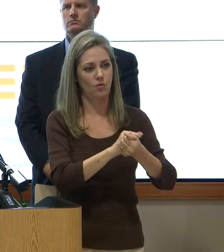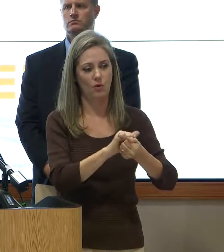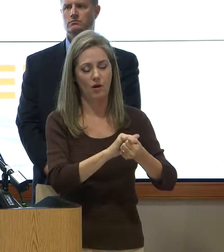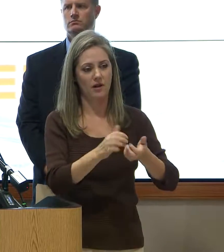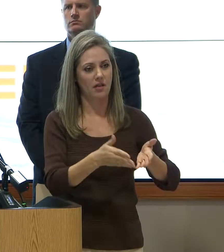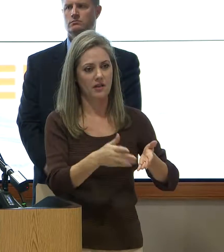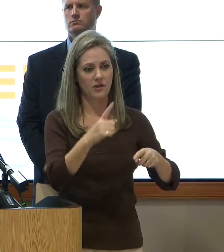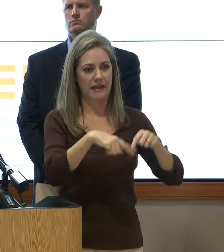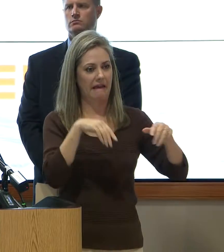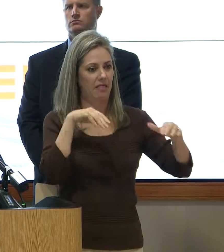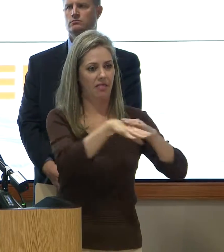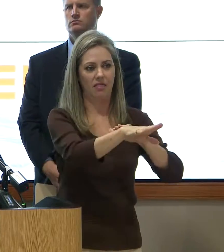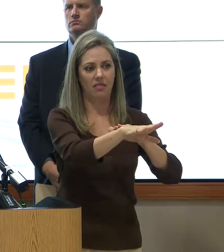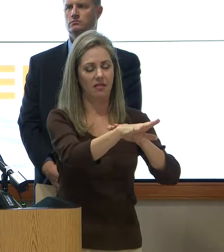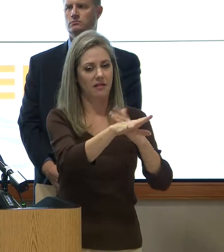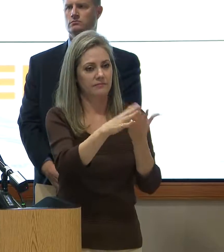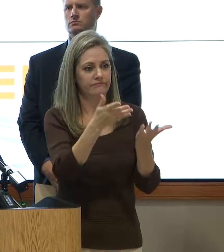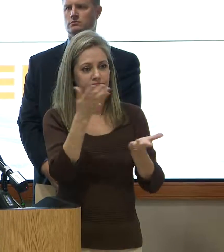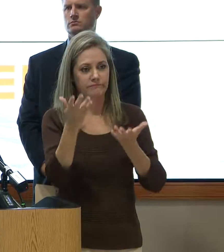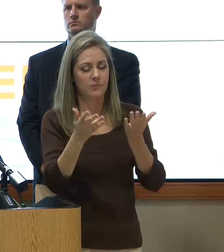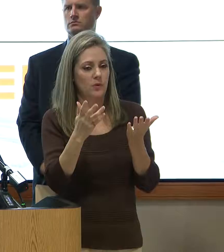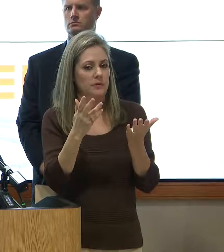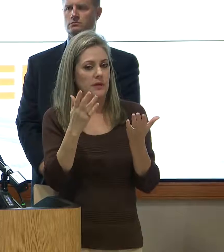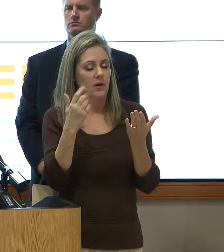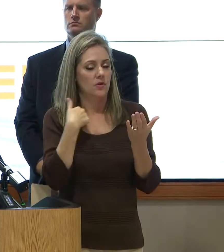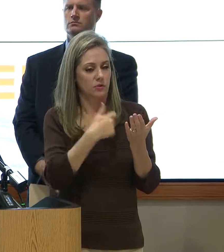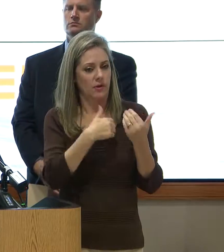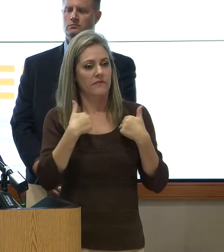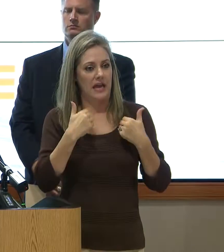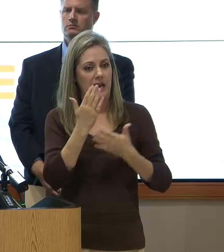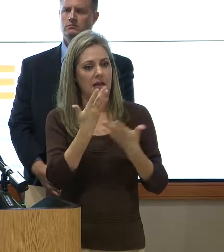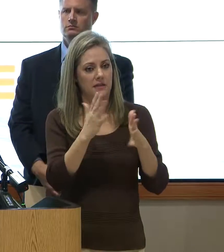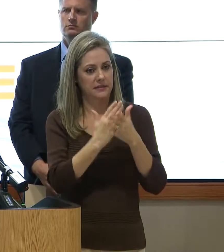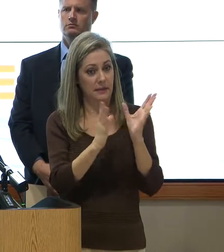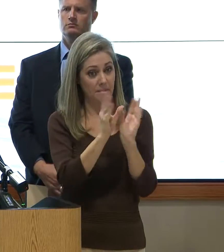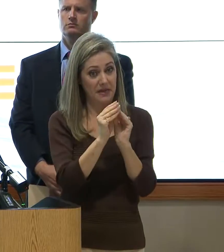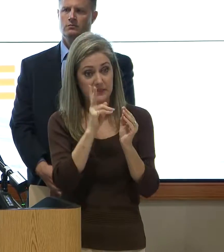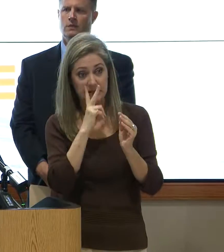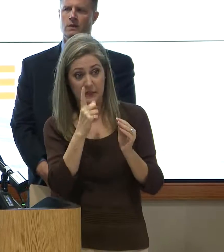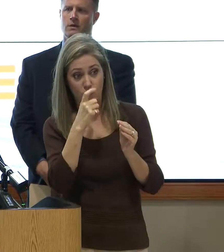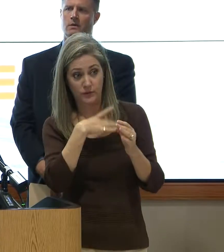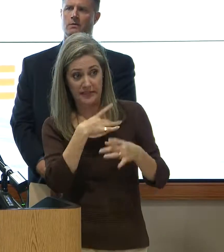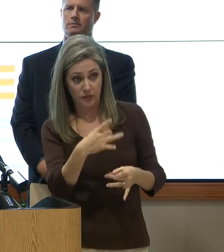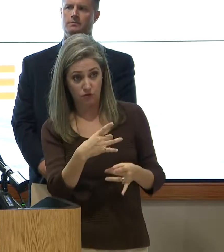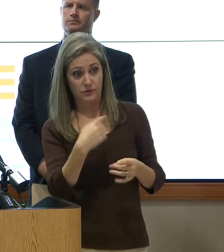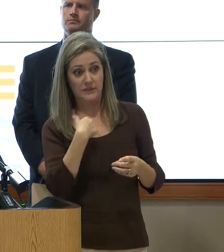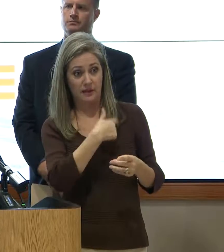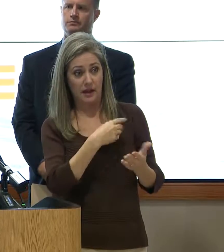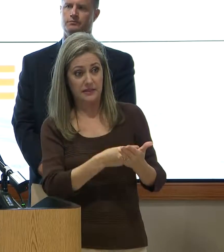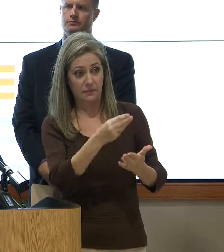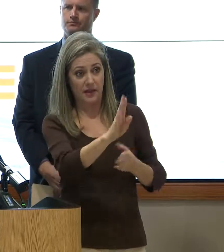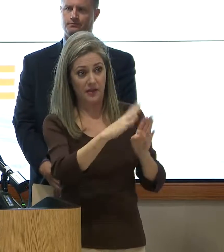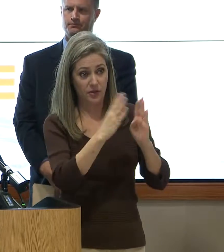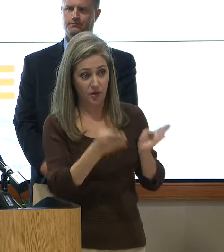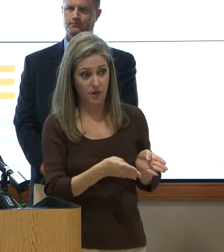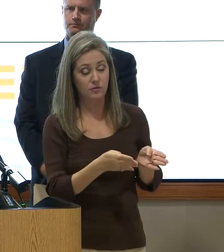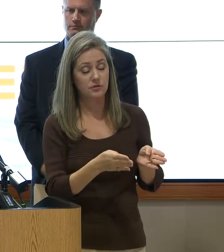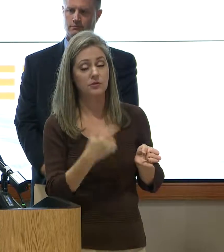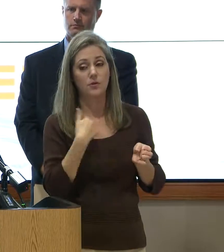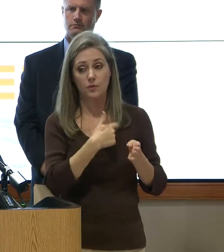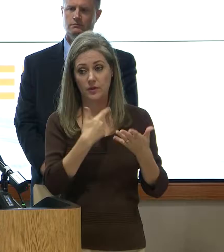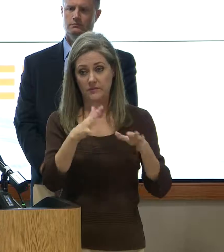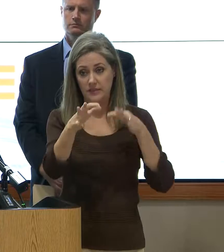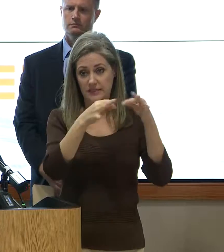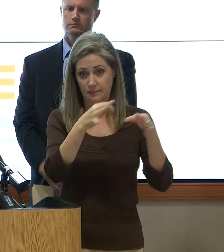it's critical to find out the interest in buyouts. So we've had some meetings to gain interest. We actually had meetings with homeowners to explain the